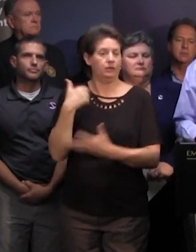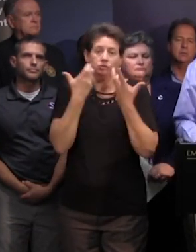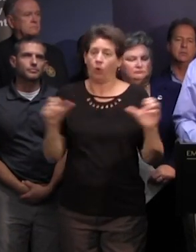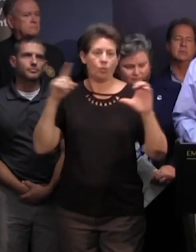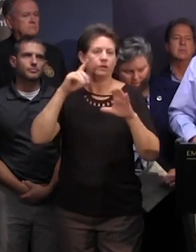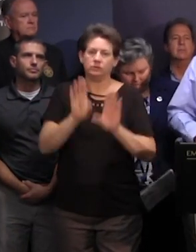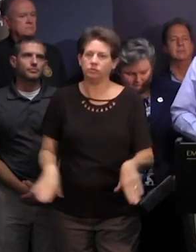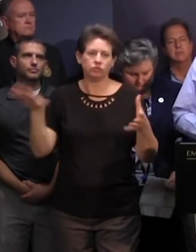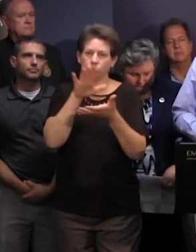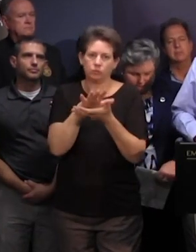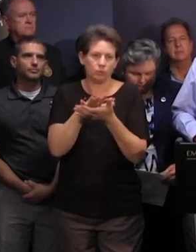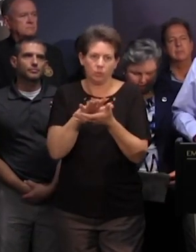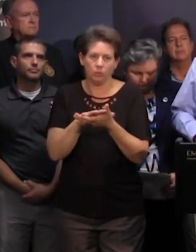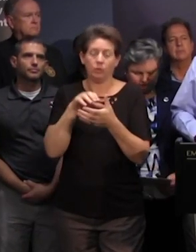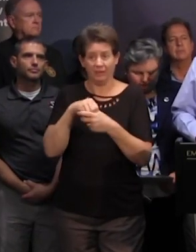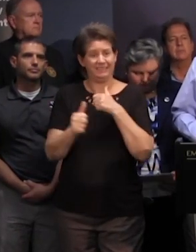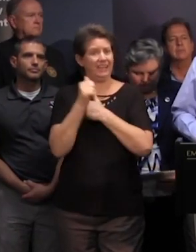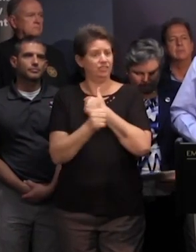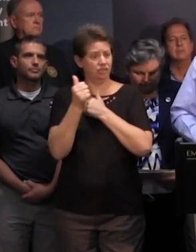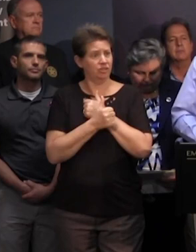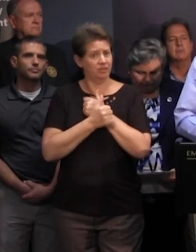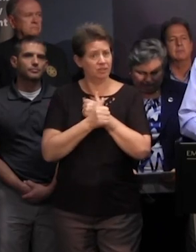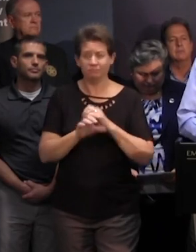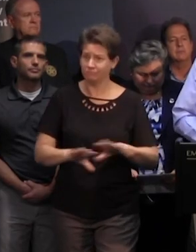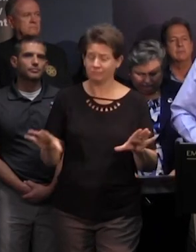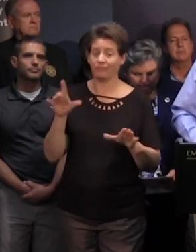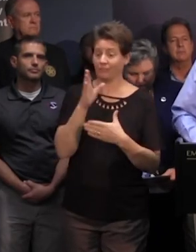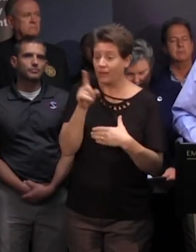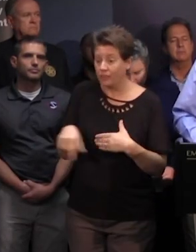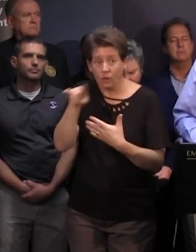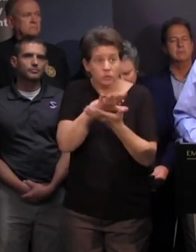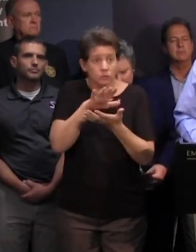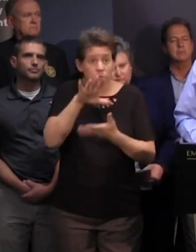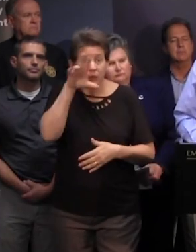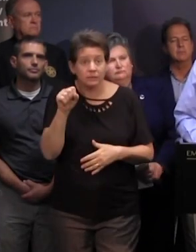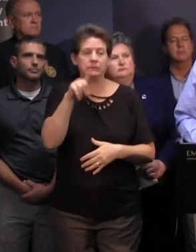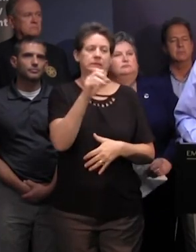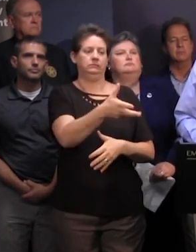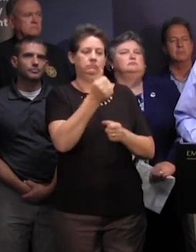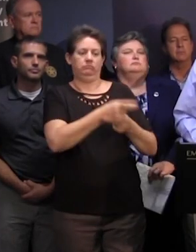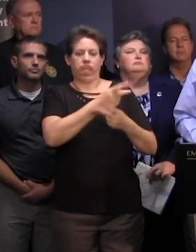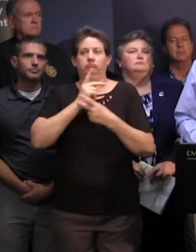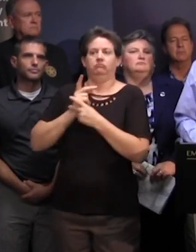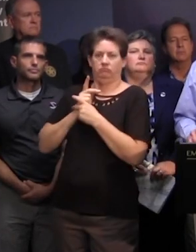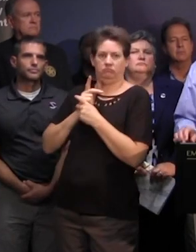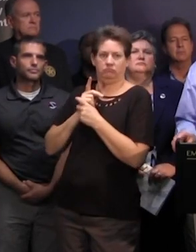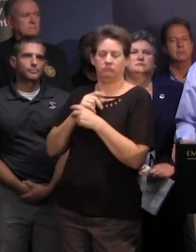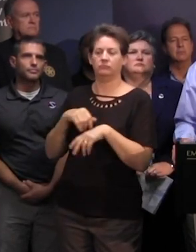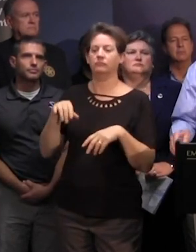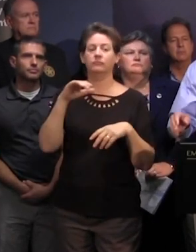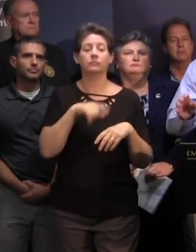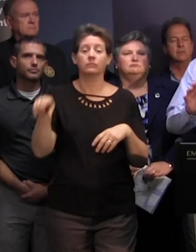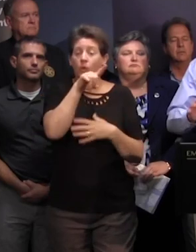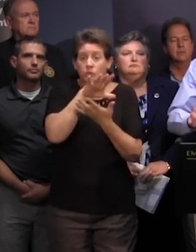children in harm's way we're going to have to use some of those school buses so we have to scope close the schools we're going to need some